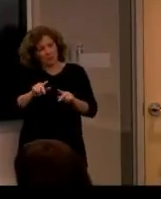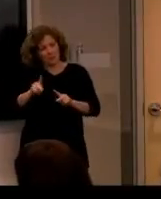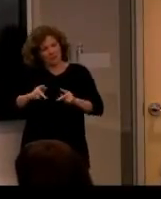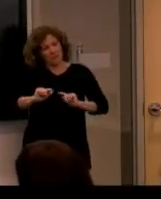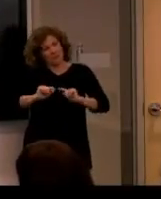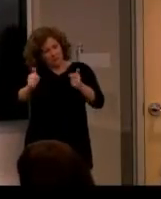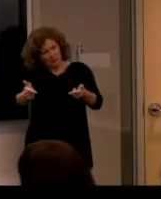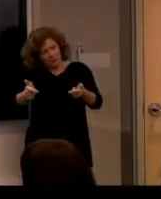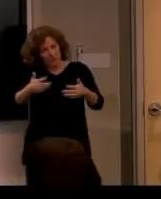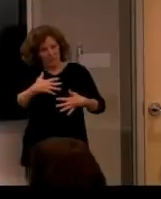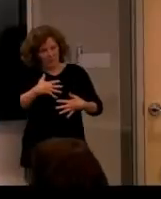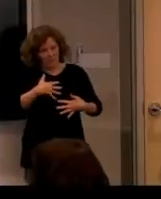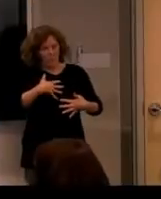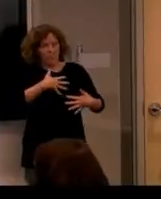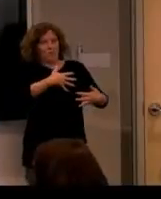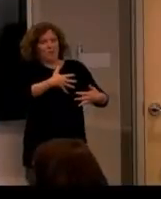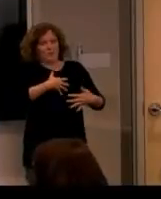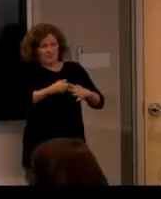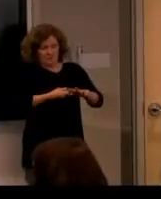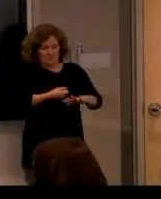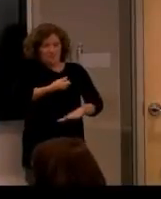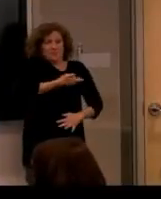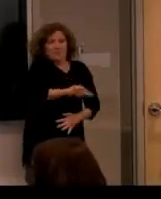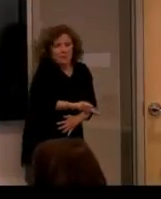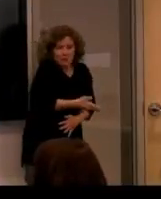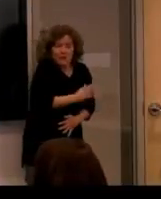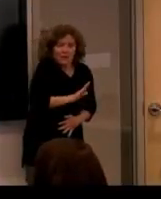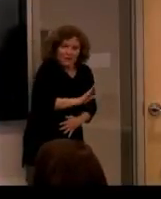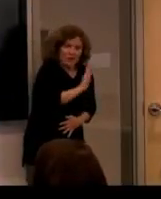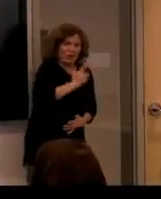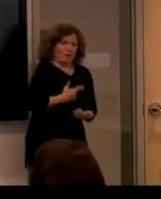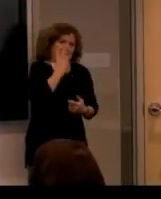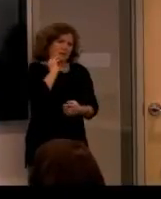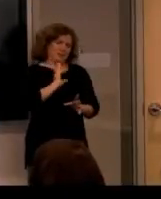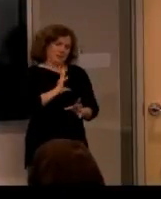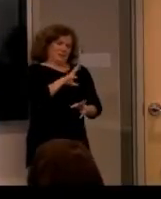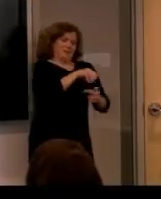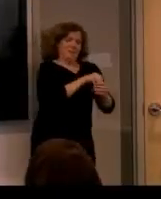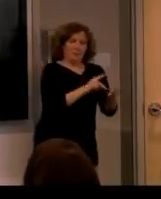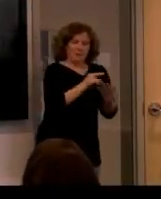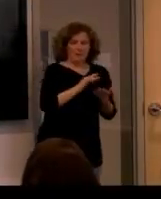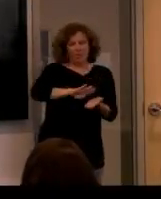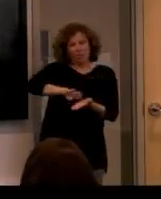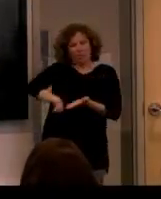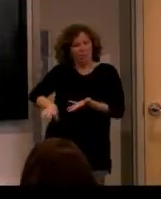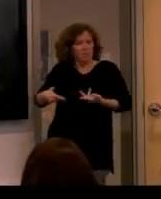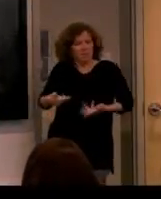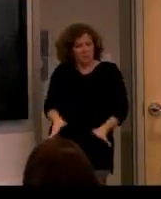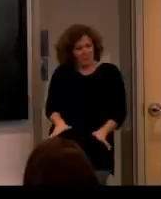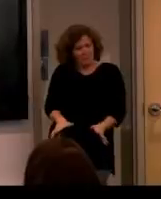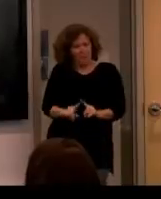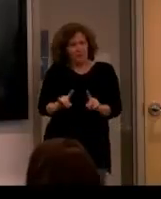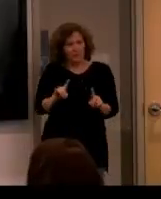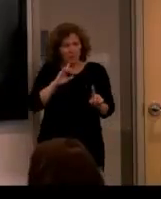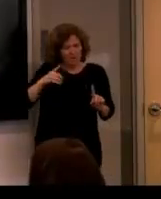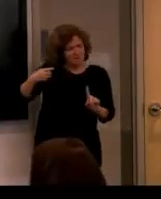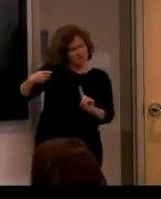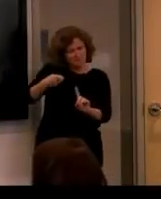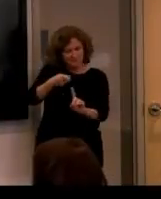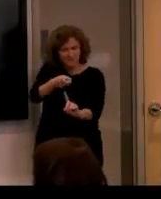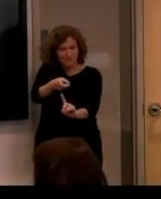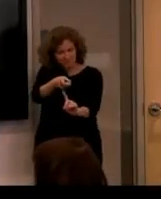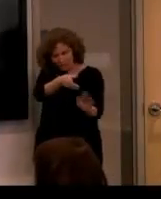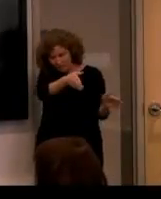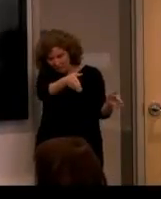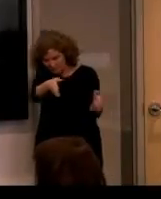breathe and bring their lived experience to the project, if we're going to constantly funnel them down in particular